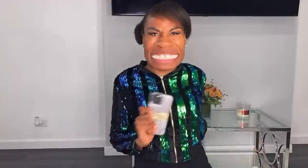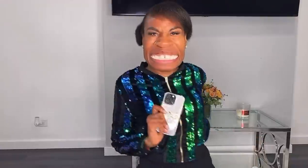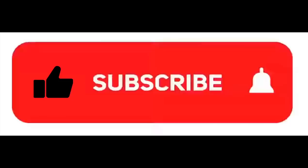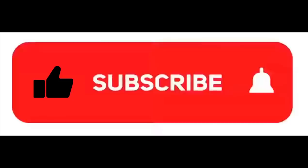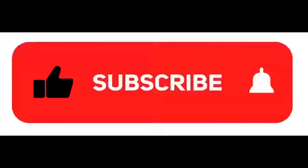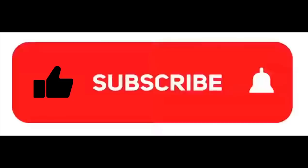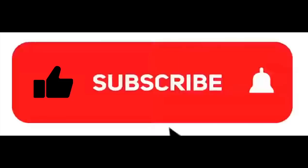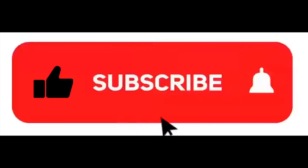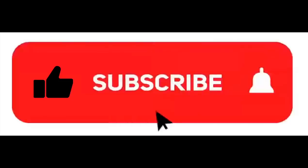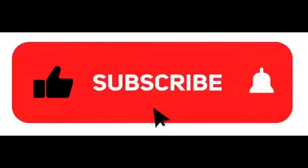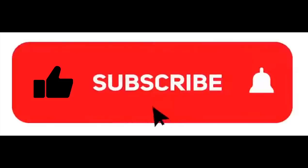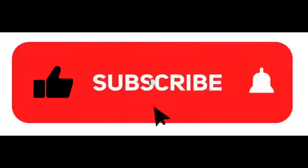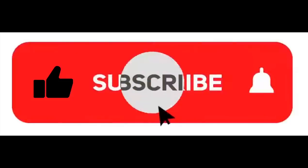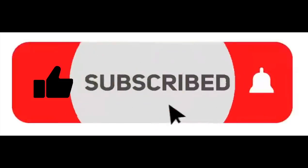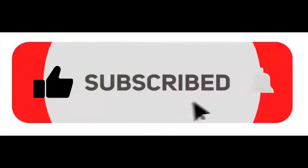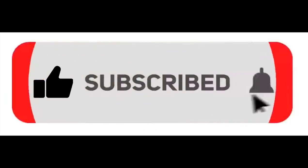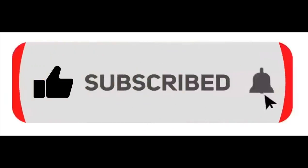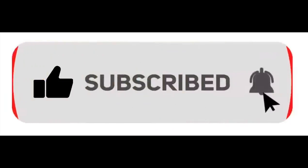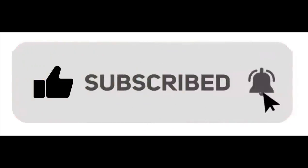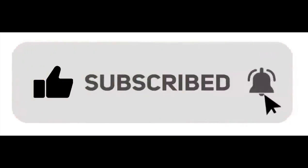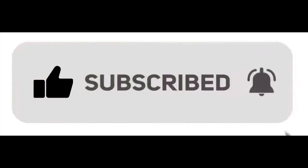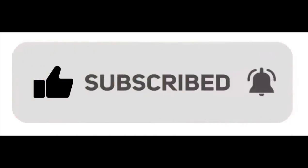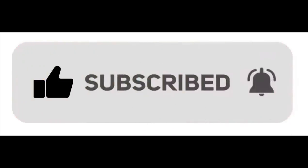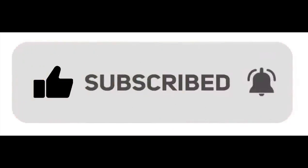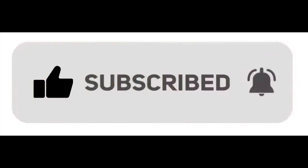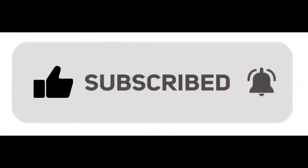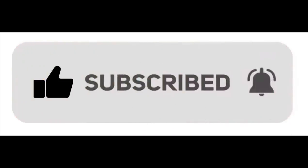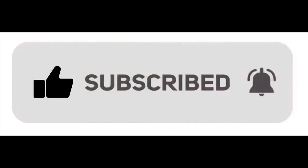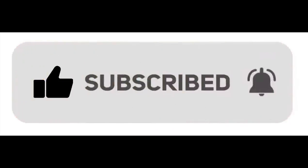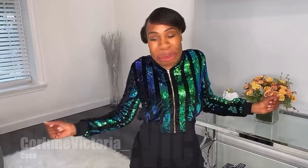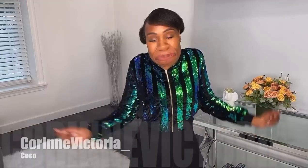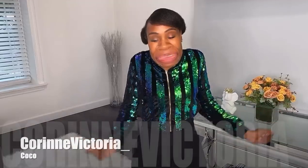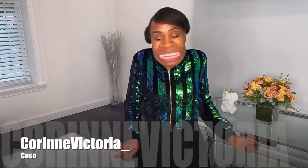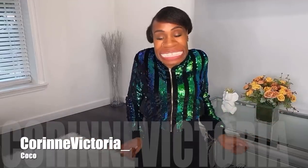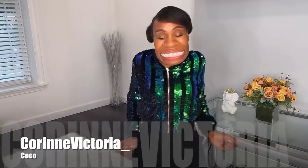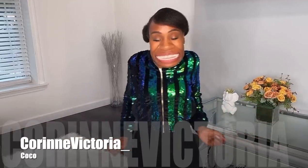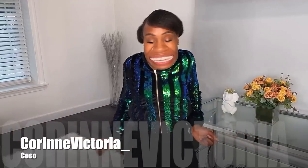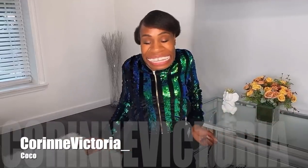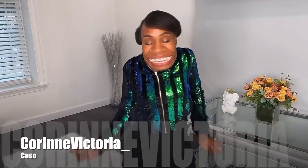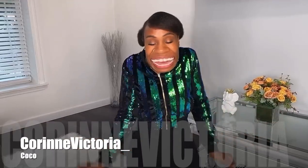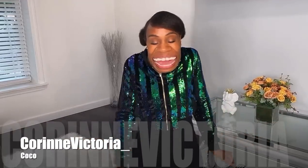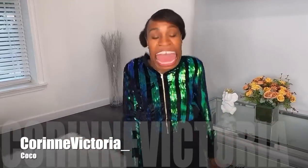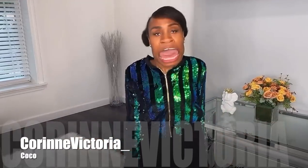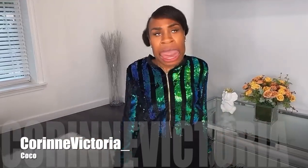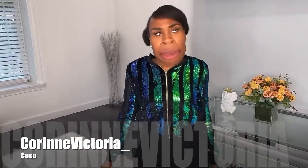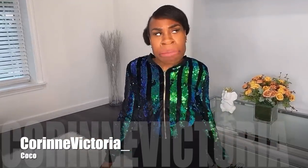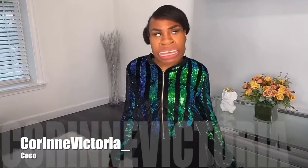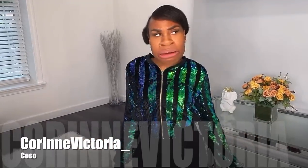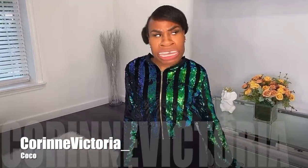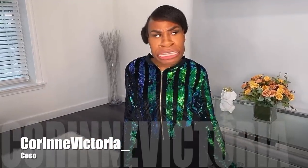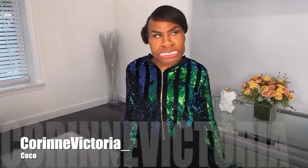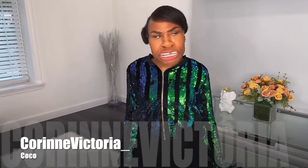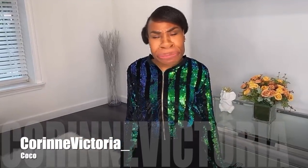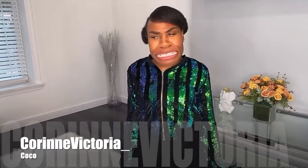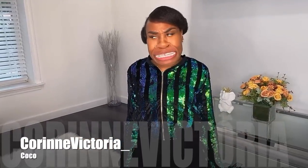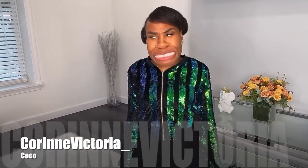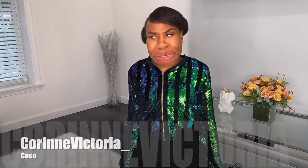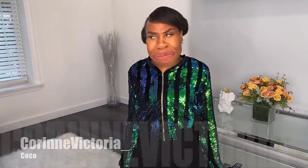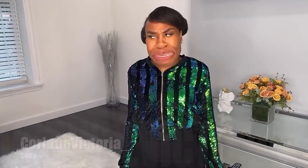now now Coco you know that's a no no every time we turn our heads you're always into trouble with pretty pigtails and a smile